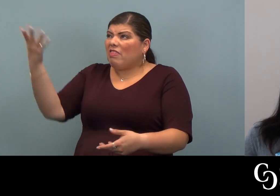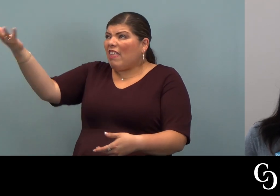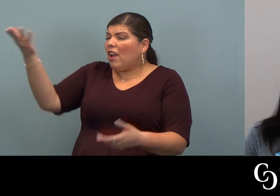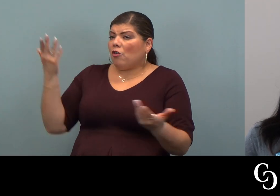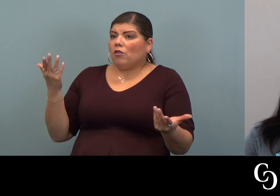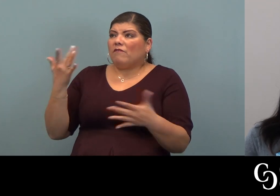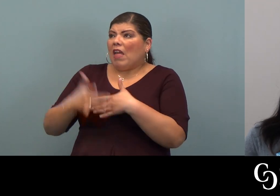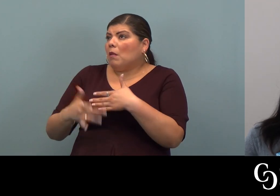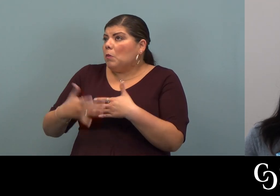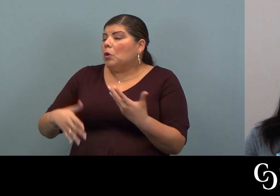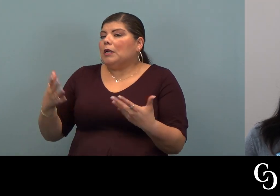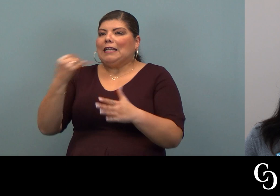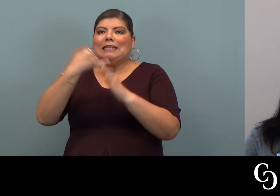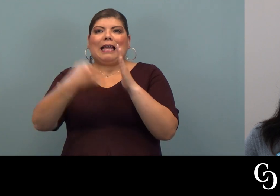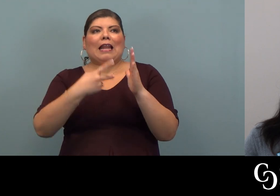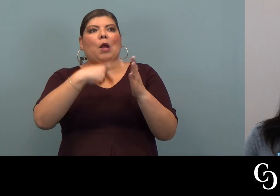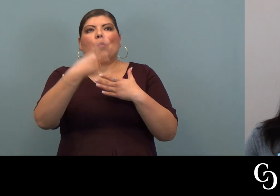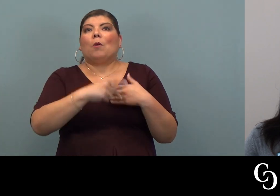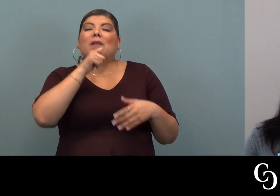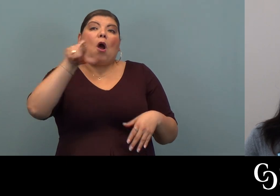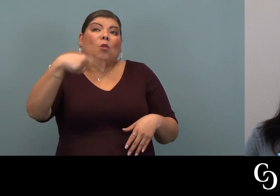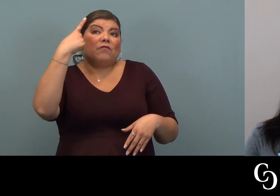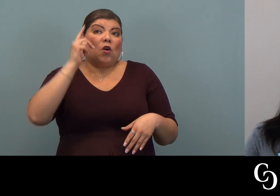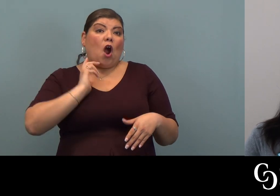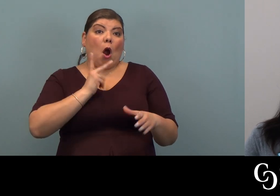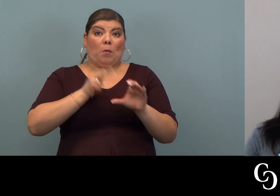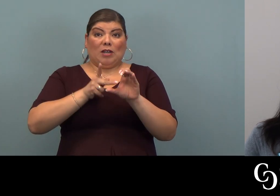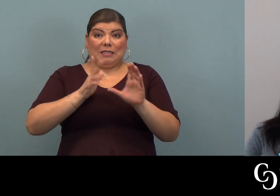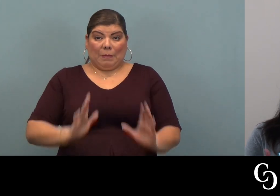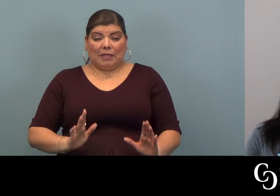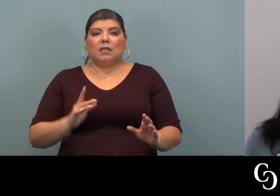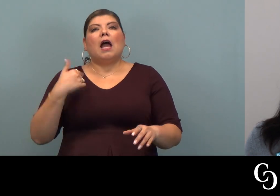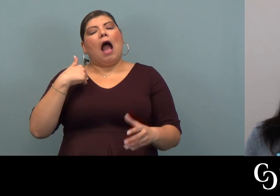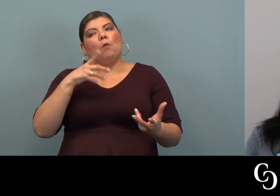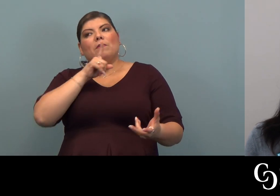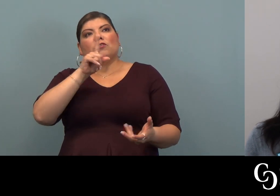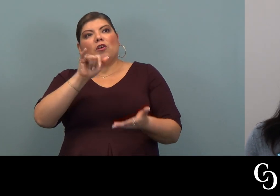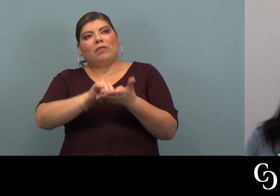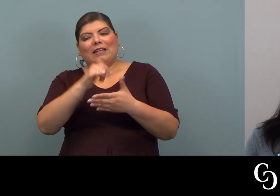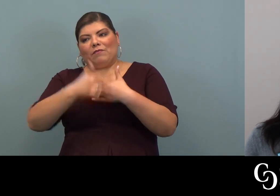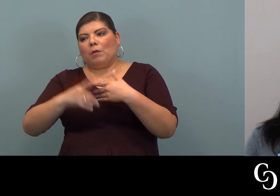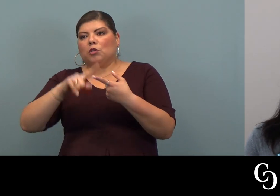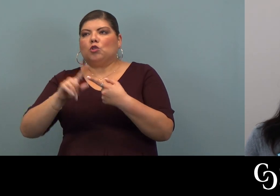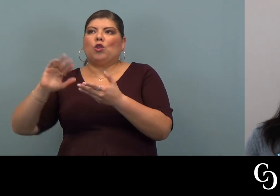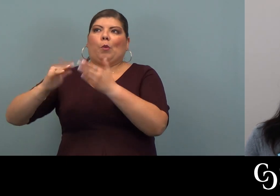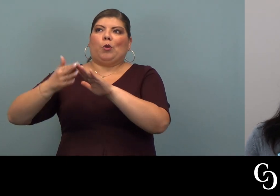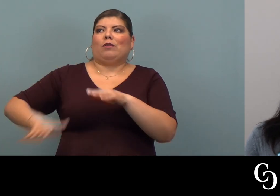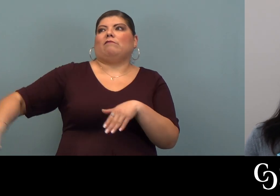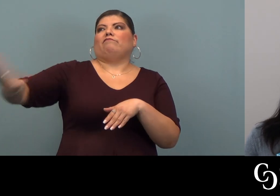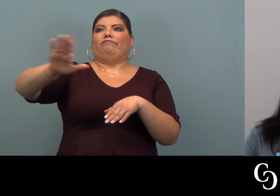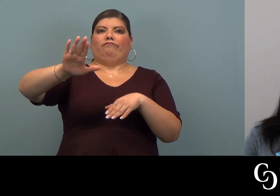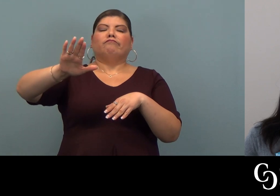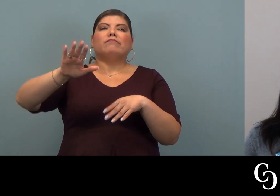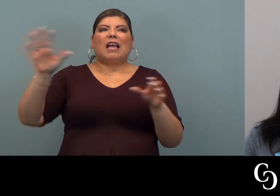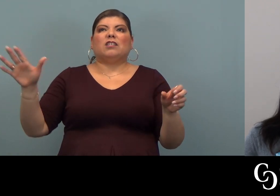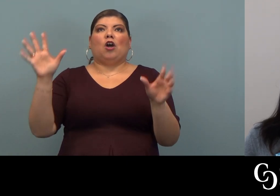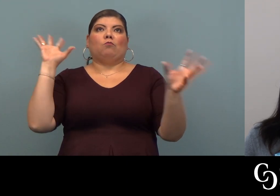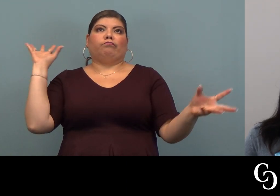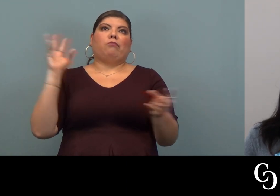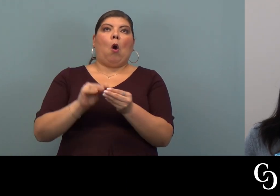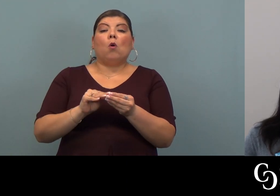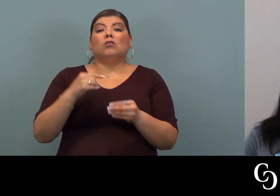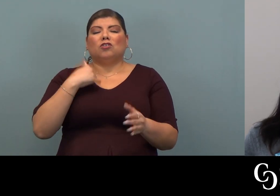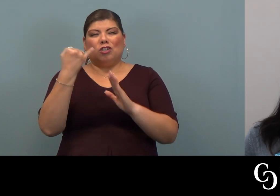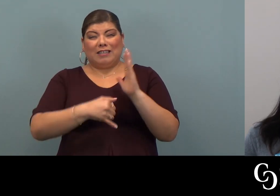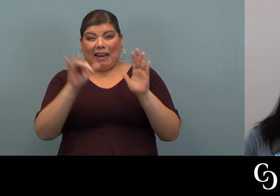out there? And designing a program, not just for our participants. I want to make sure that it's available to the community at large. So trying